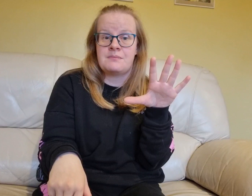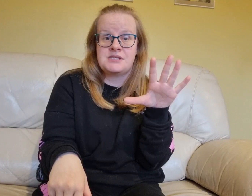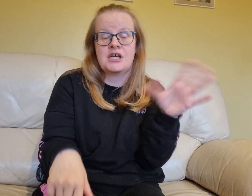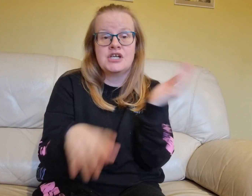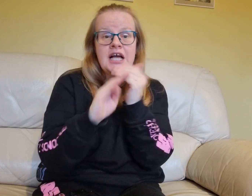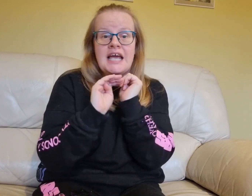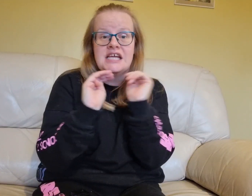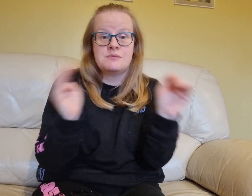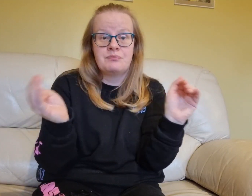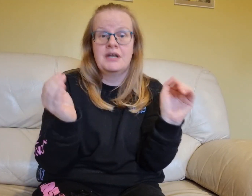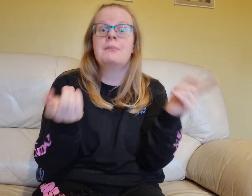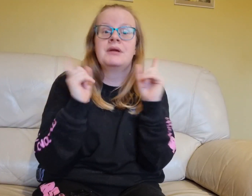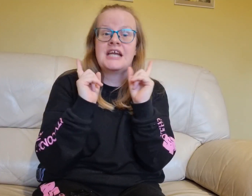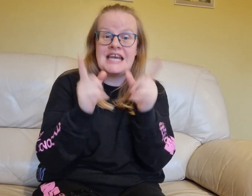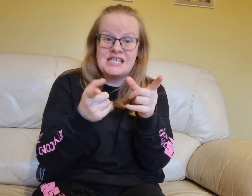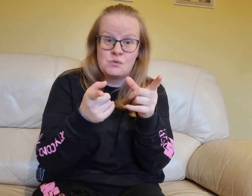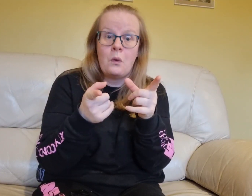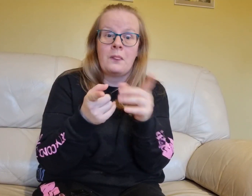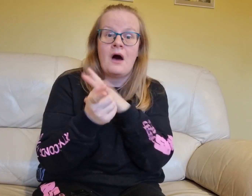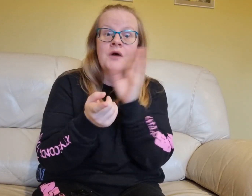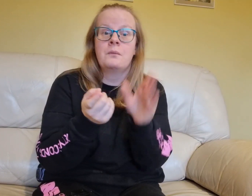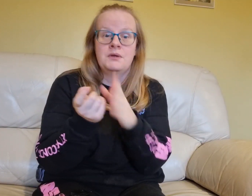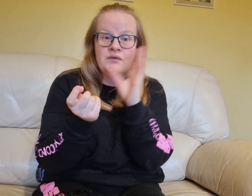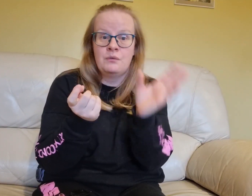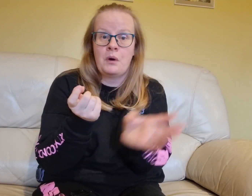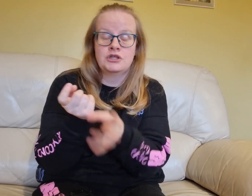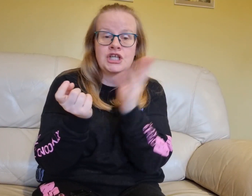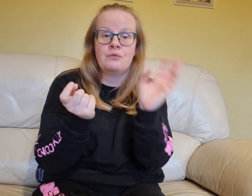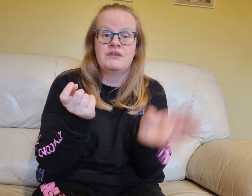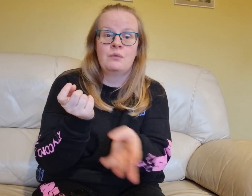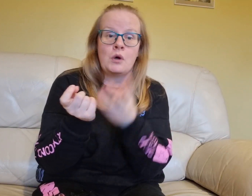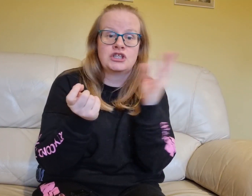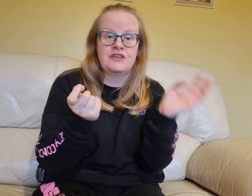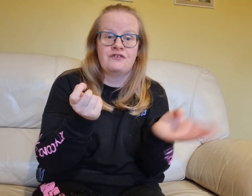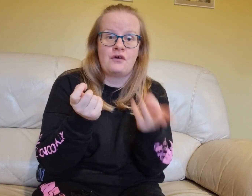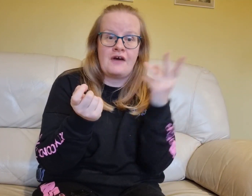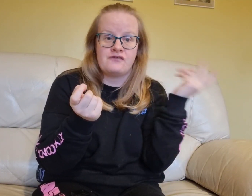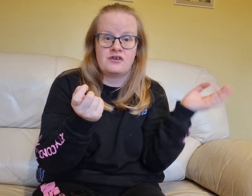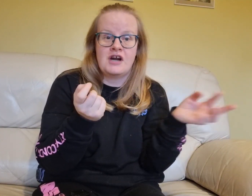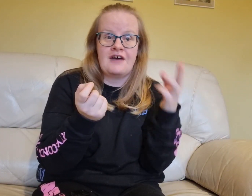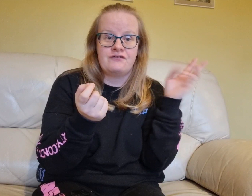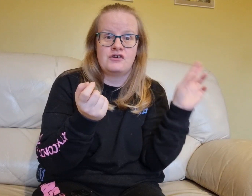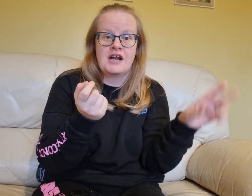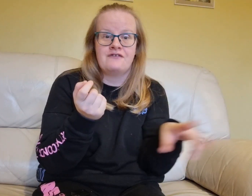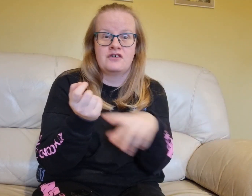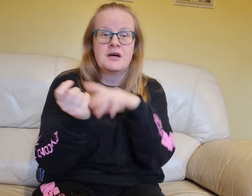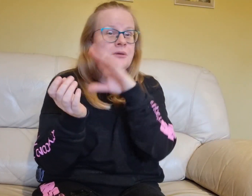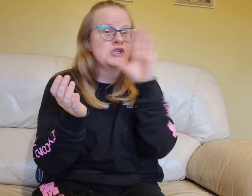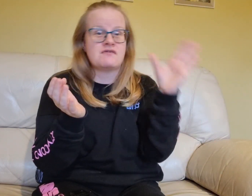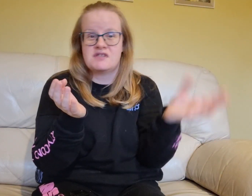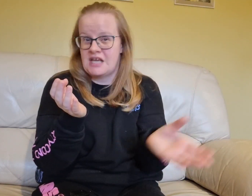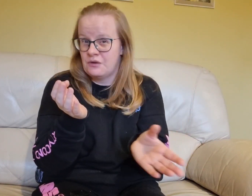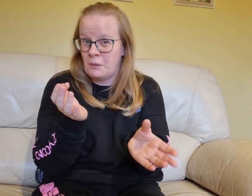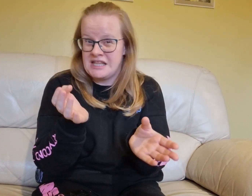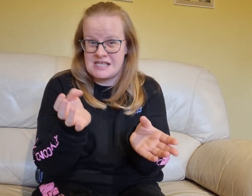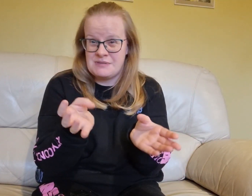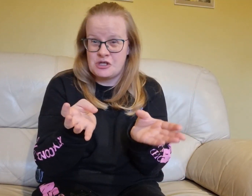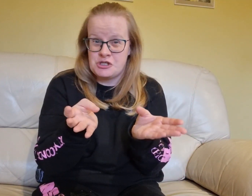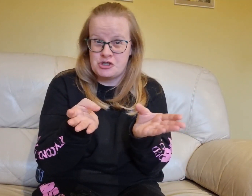episode, it's brilliant, but it is one that I will be re-watching and re-watching forever and ever and ever, because of the way this episode is